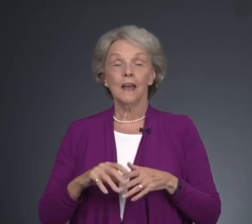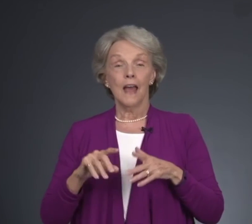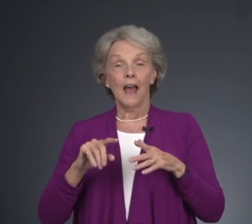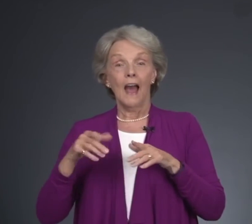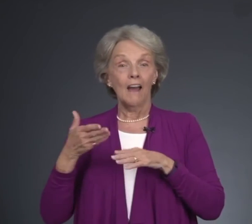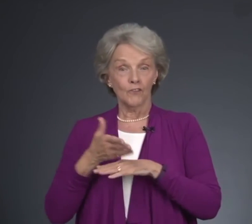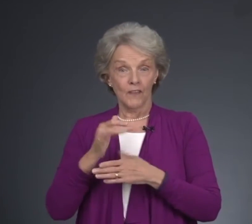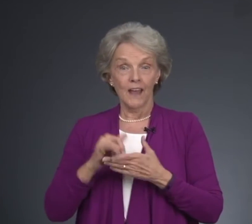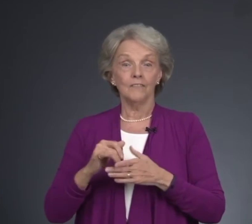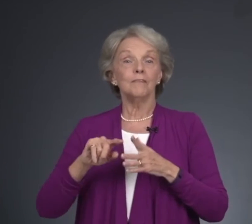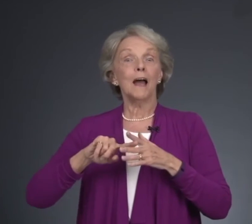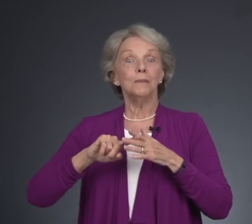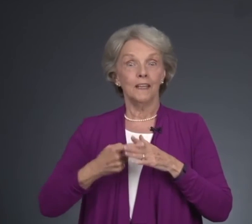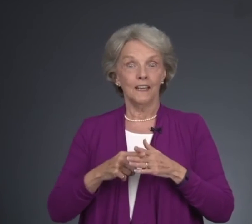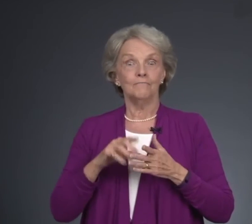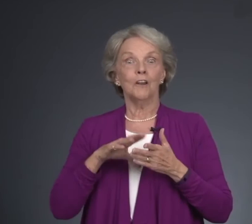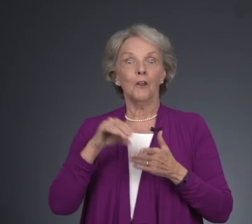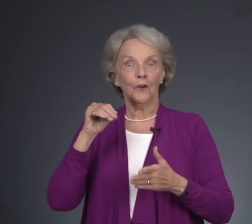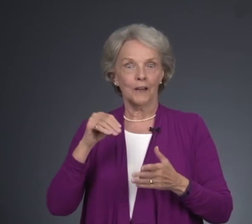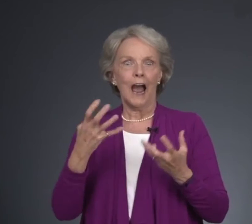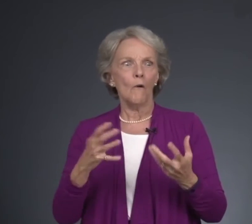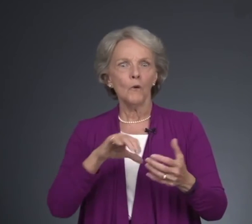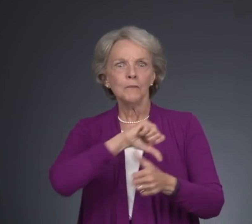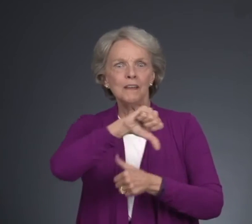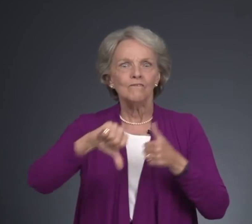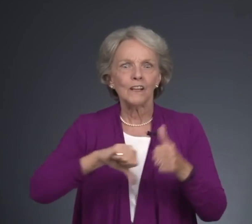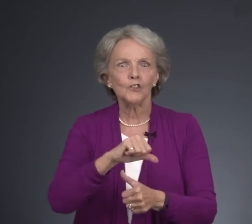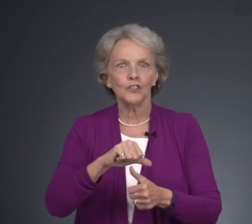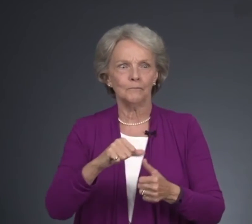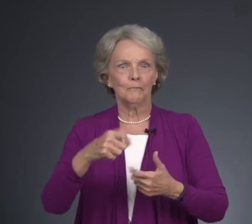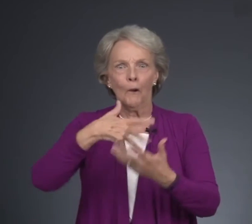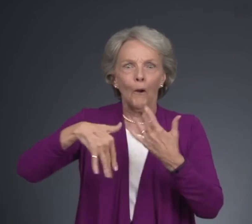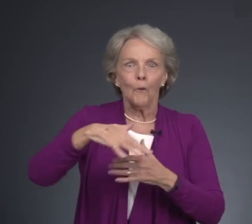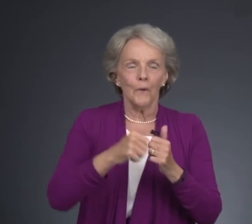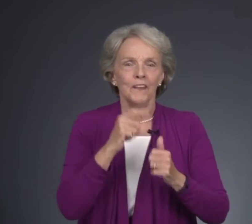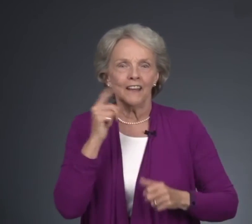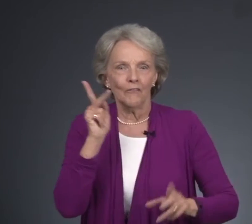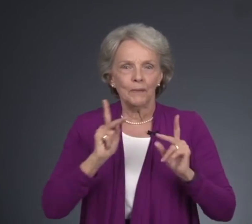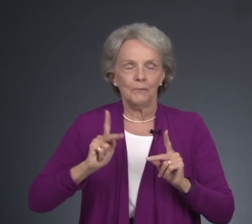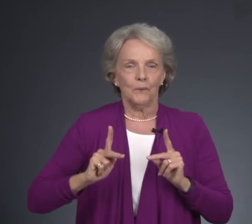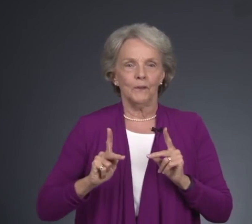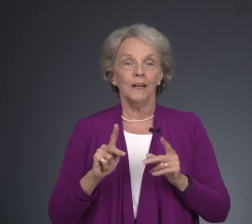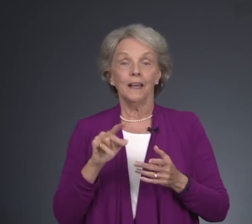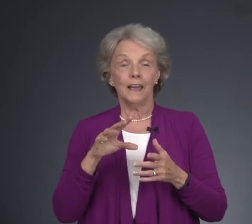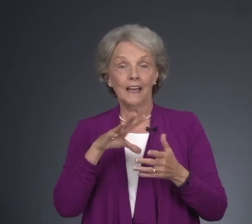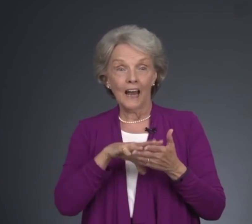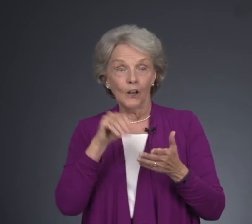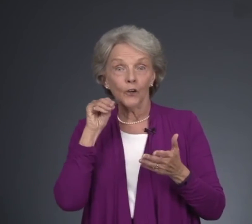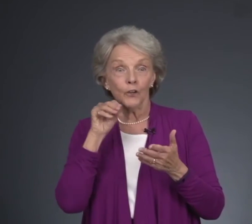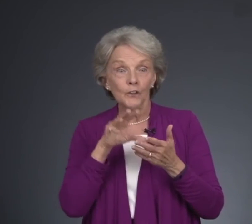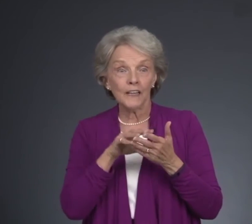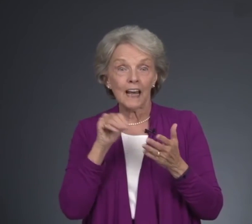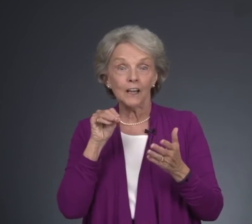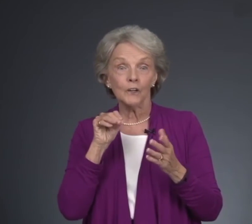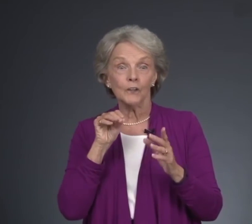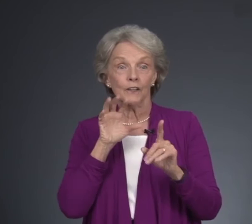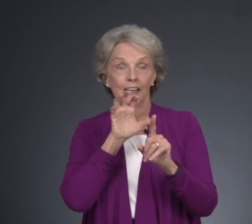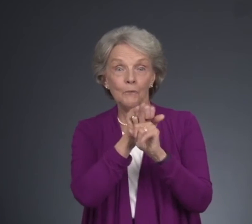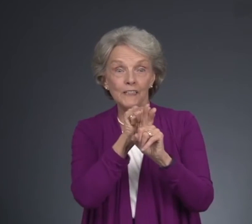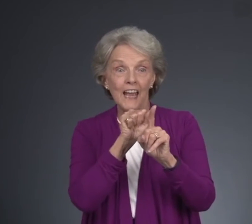After that, I began to learn. I want to be fellowship with the deaf people. And I learned and I learned. And I would